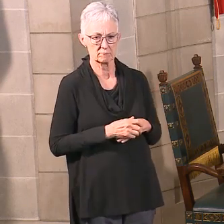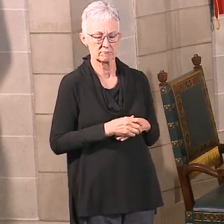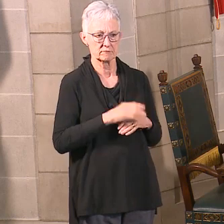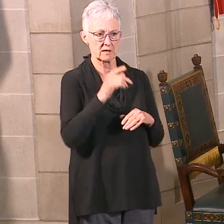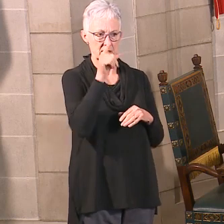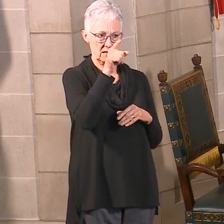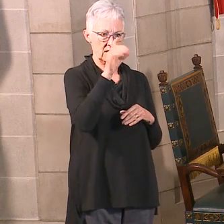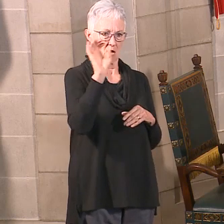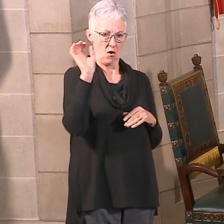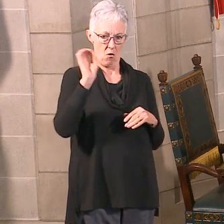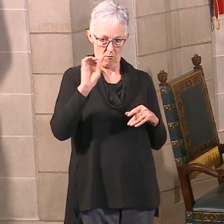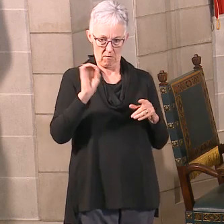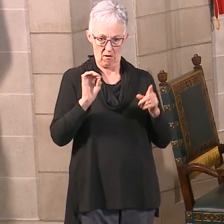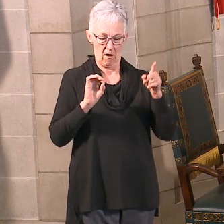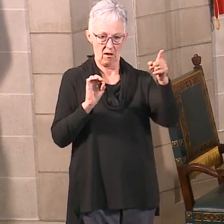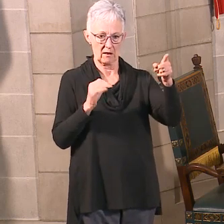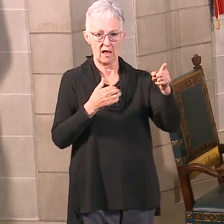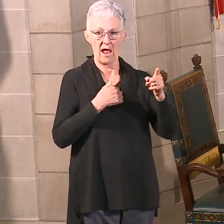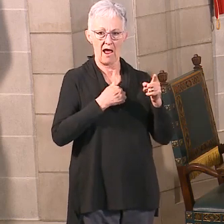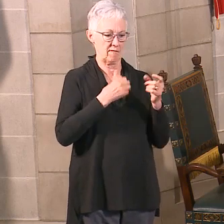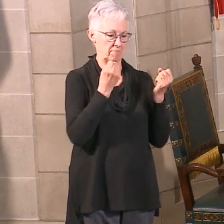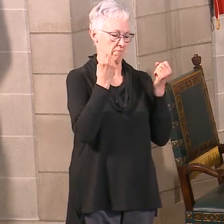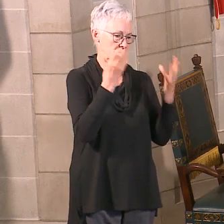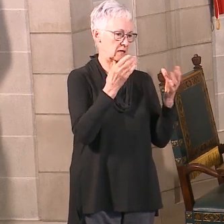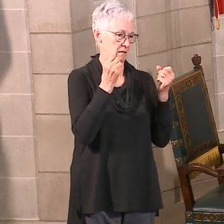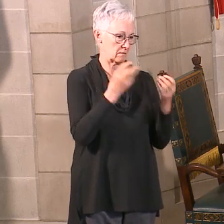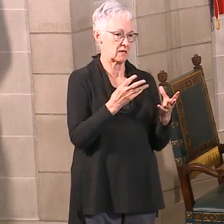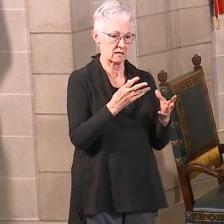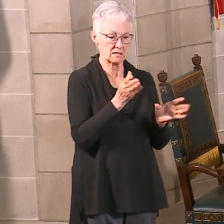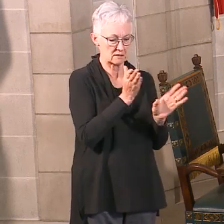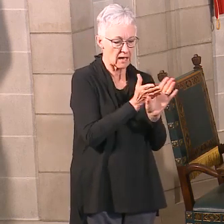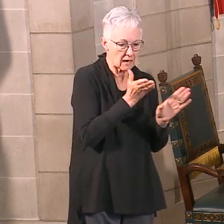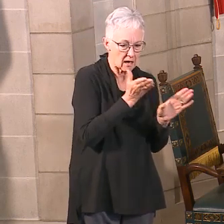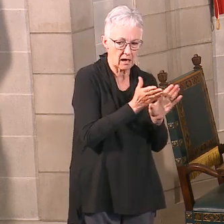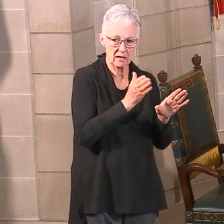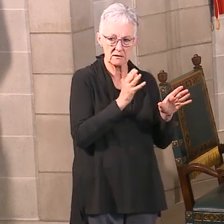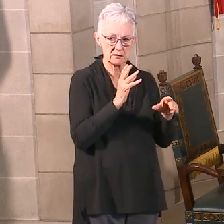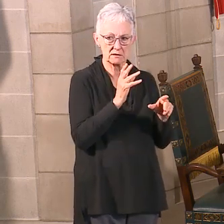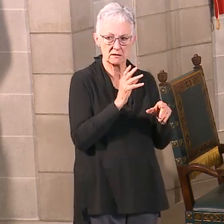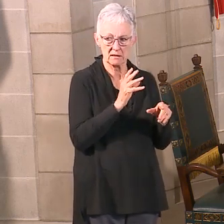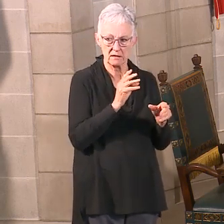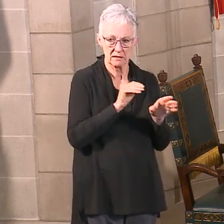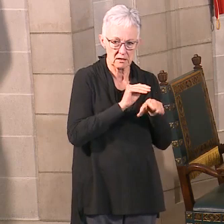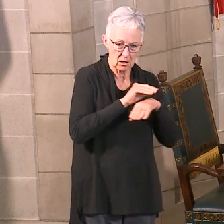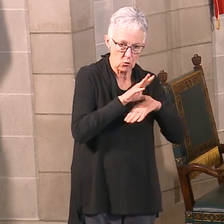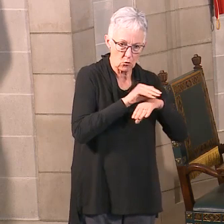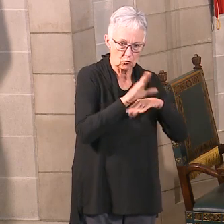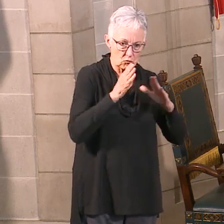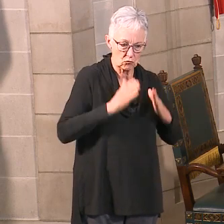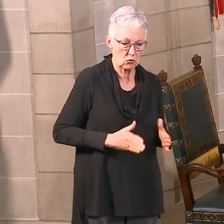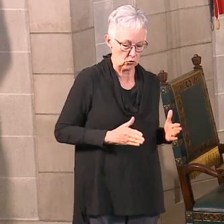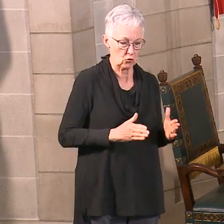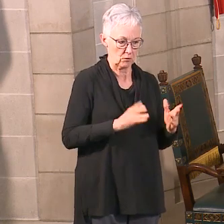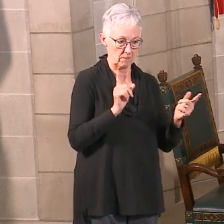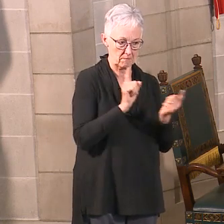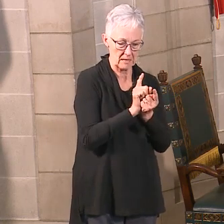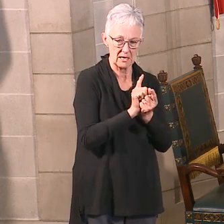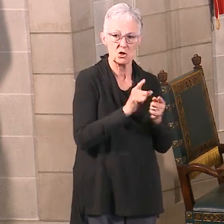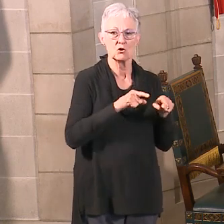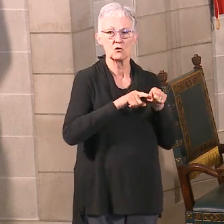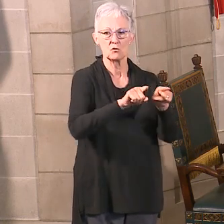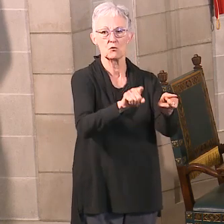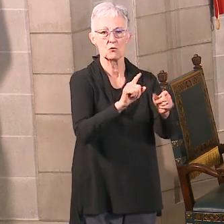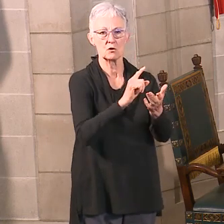psychiatry and psychology sessions per week. They're also doing their entire partial hospitalization eating